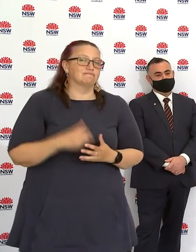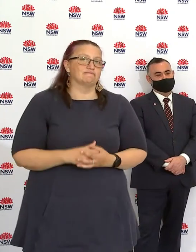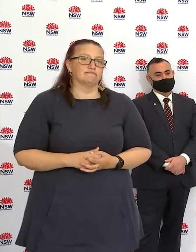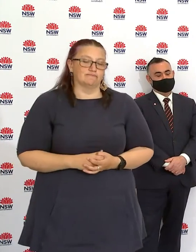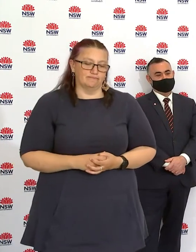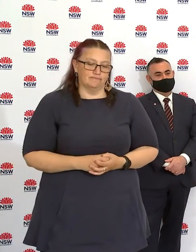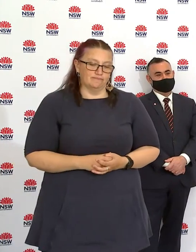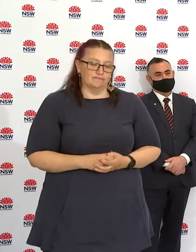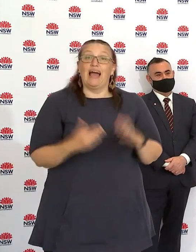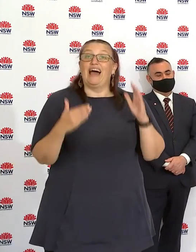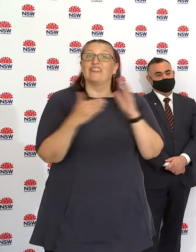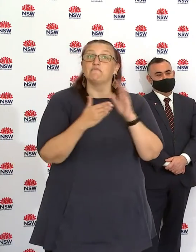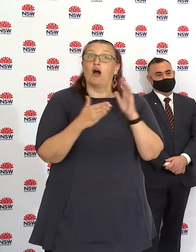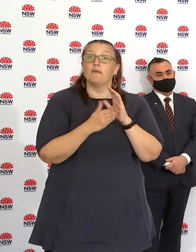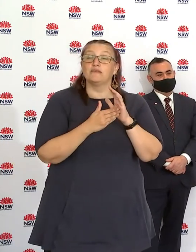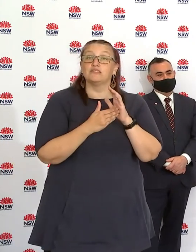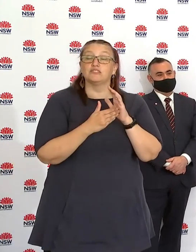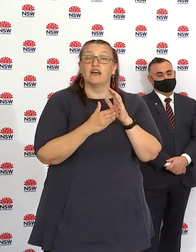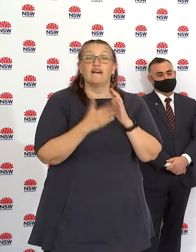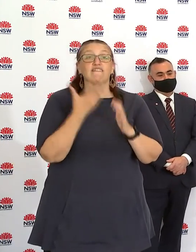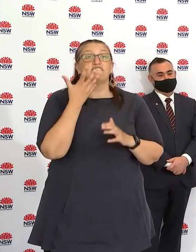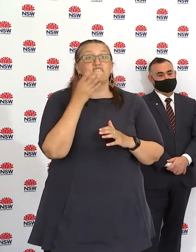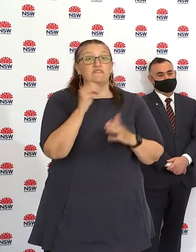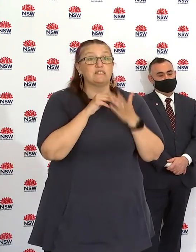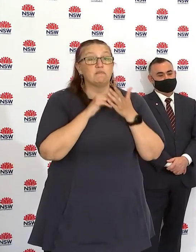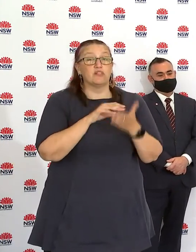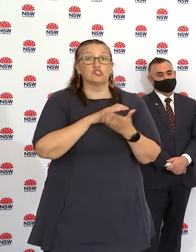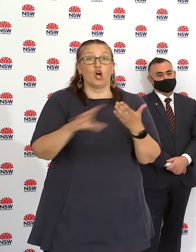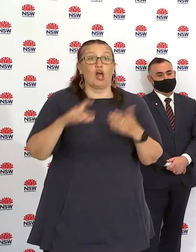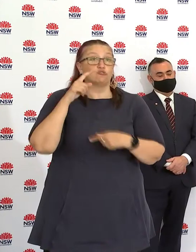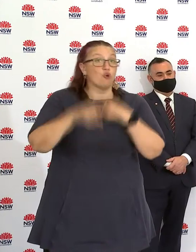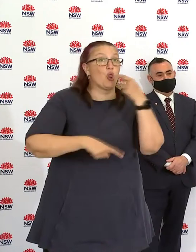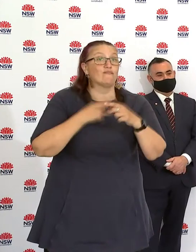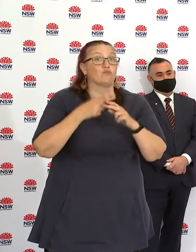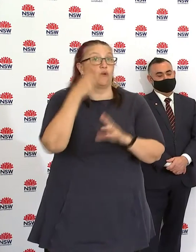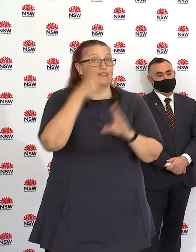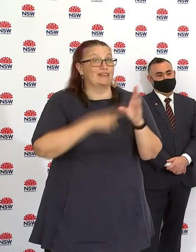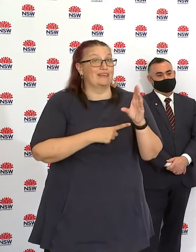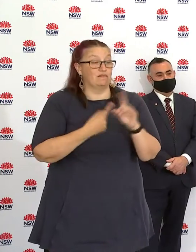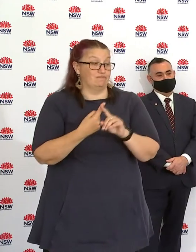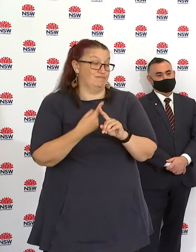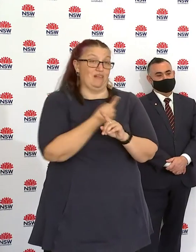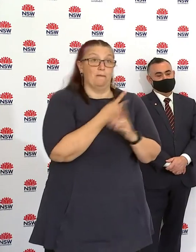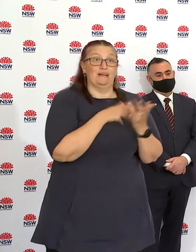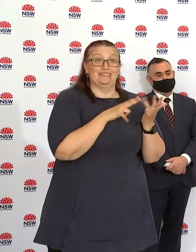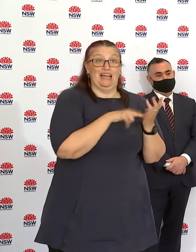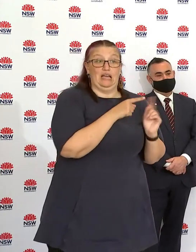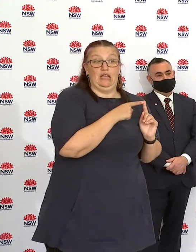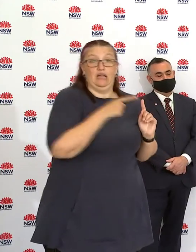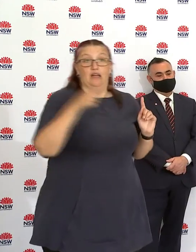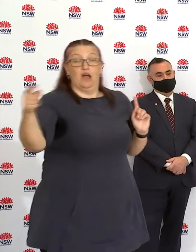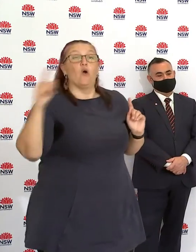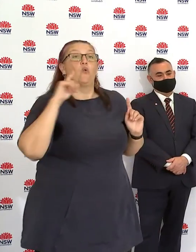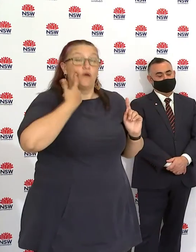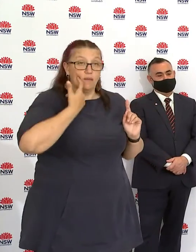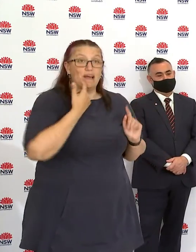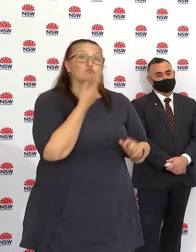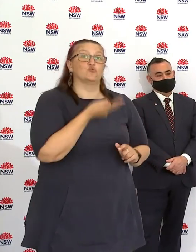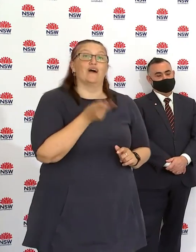threshold of $50 million. We'll be expanding that from this week, backdated to Monday, to $250 million.